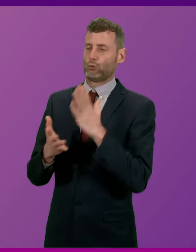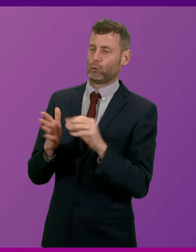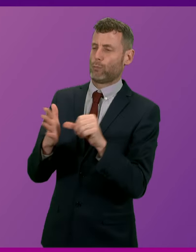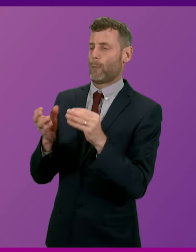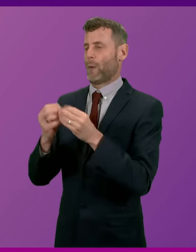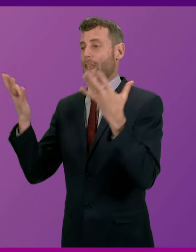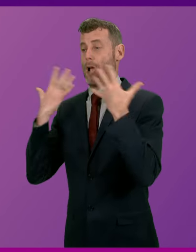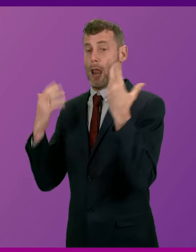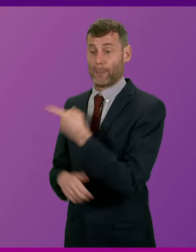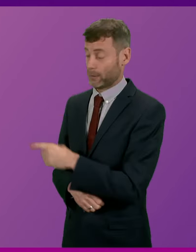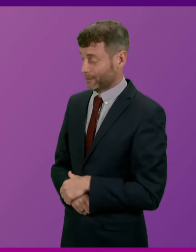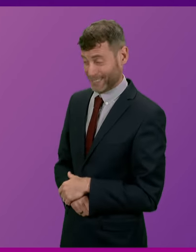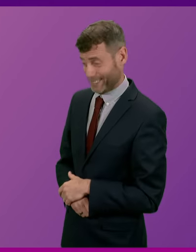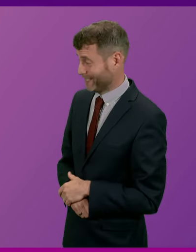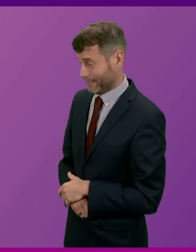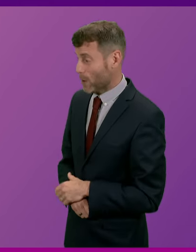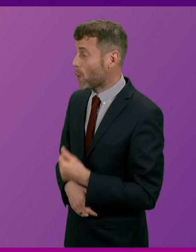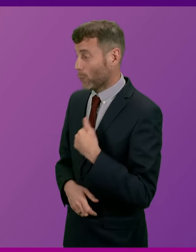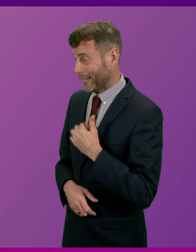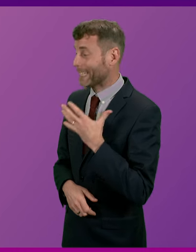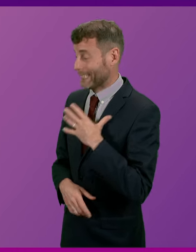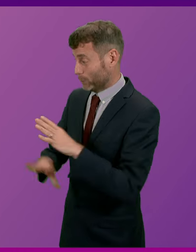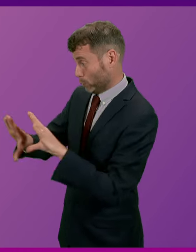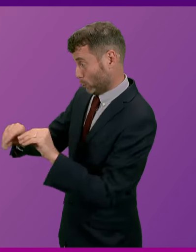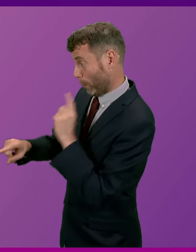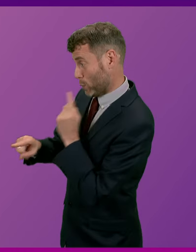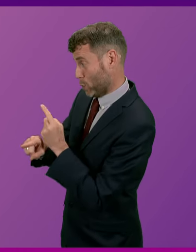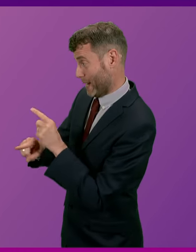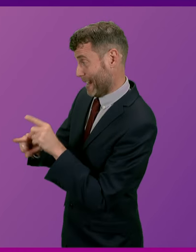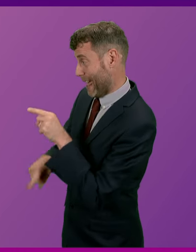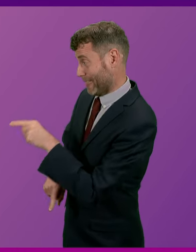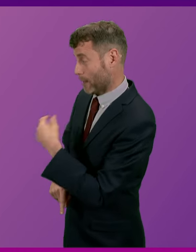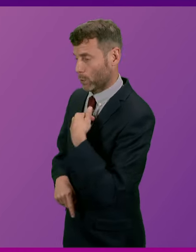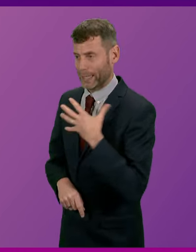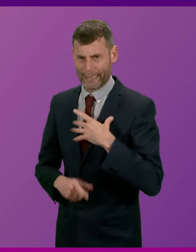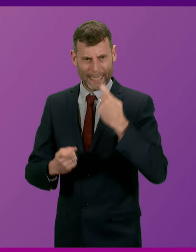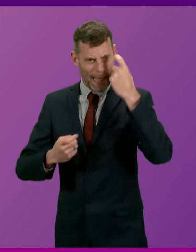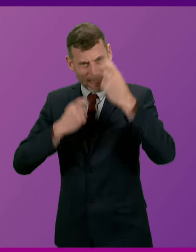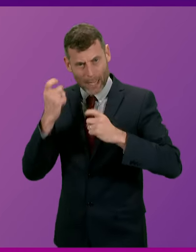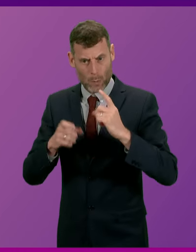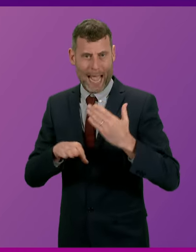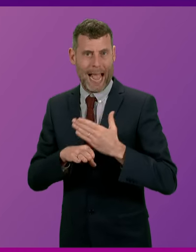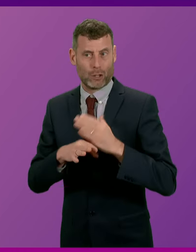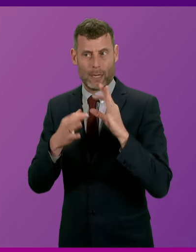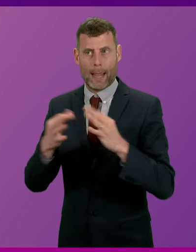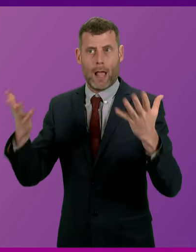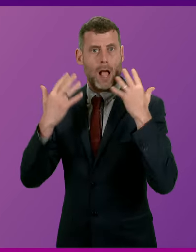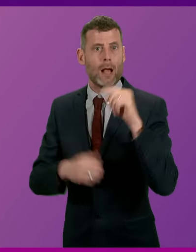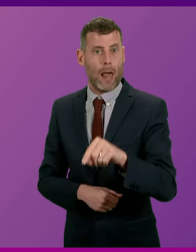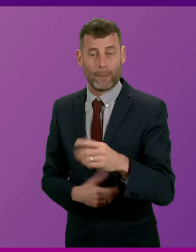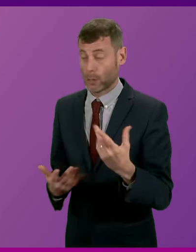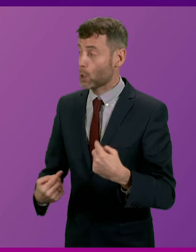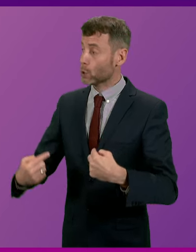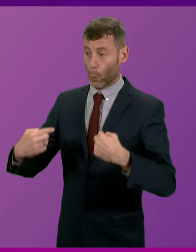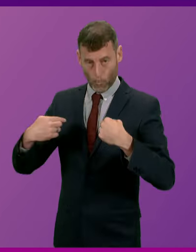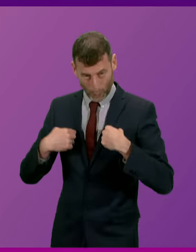when what we need, of course, is further climate action, which we will promise to bring forward. And, of course, the reality of the situation is that, when we